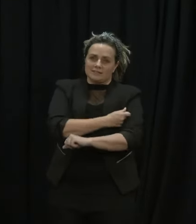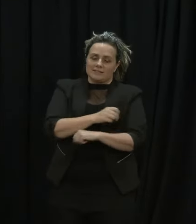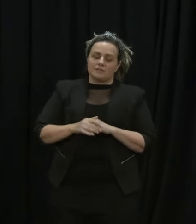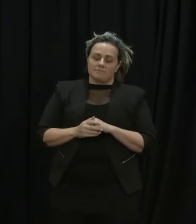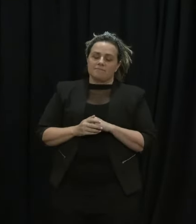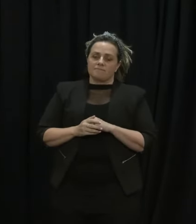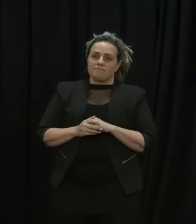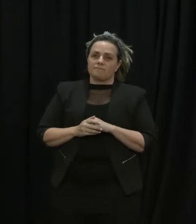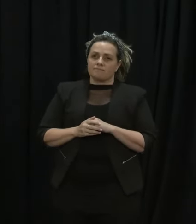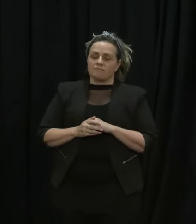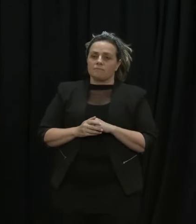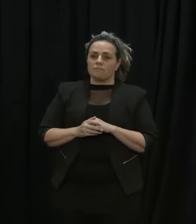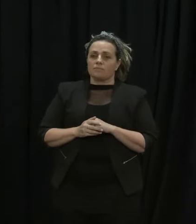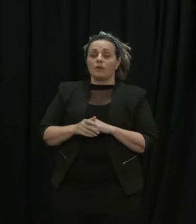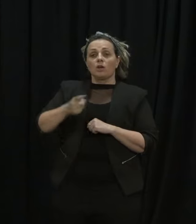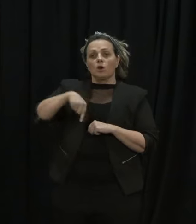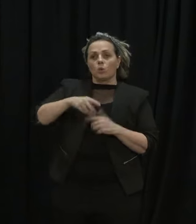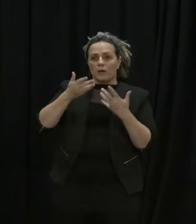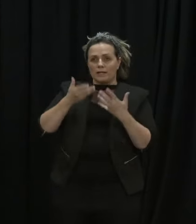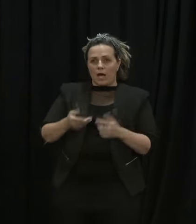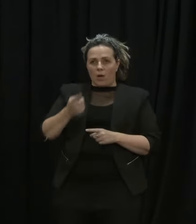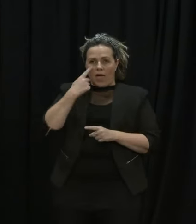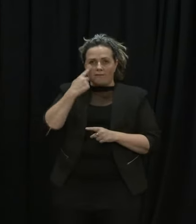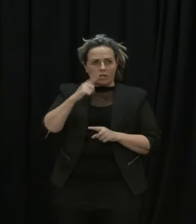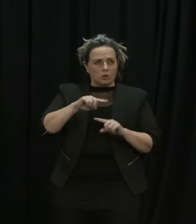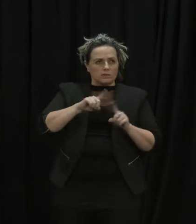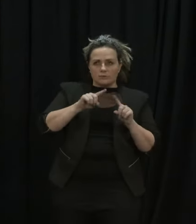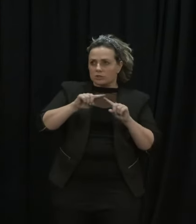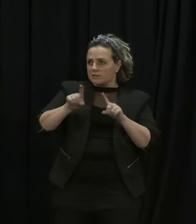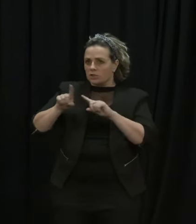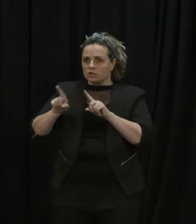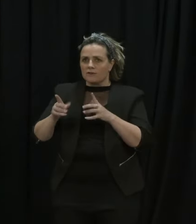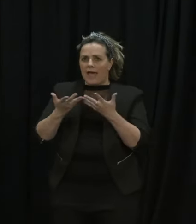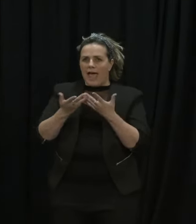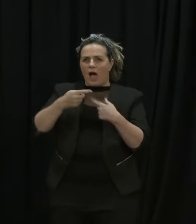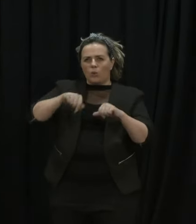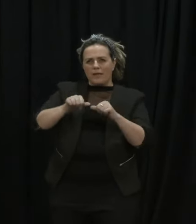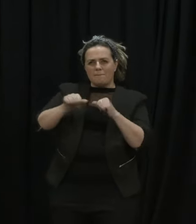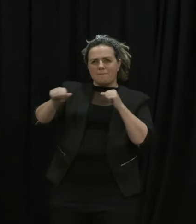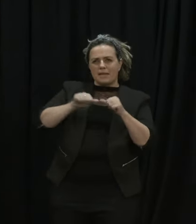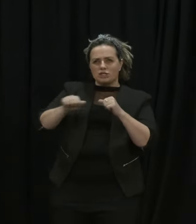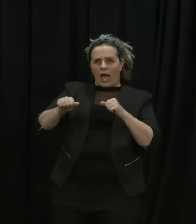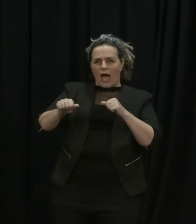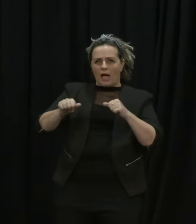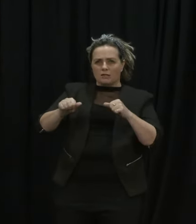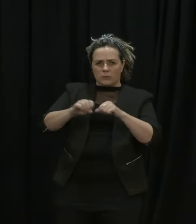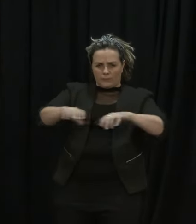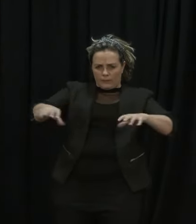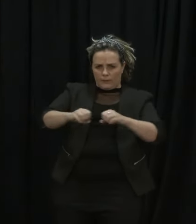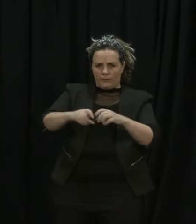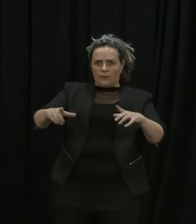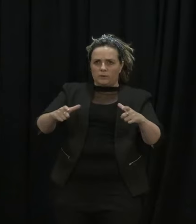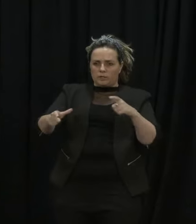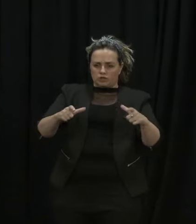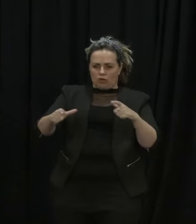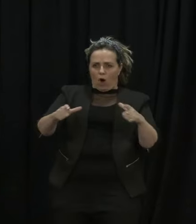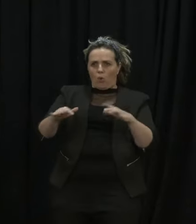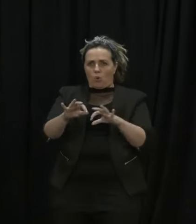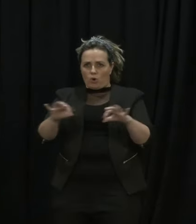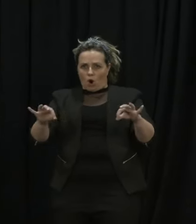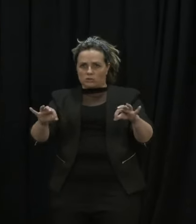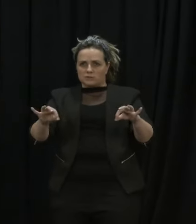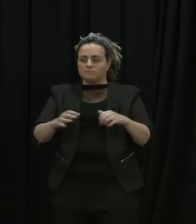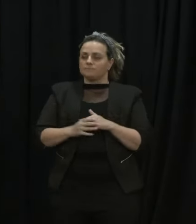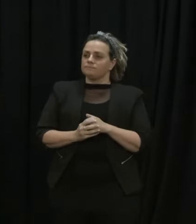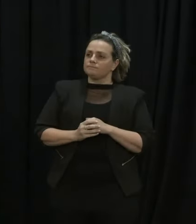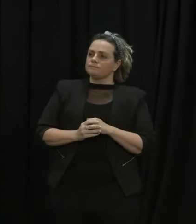introductory comments today we're now looking at all of those measures in terms of how we measure this particular outbreak I'll come back to come down the front and then